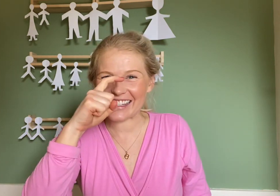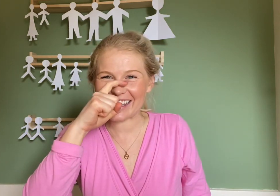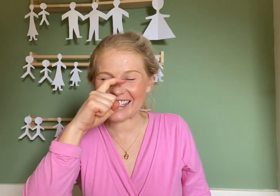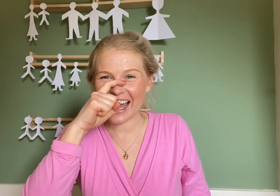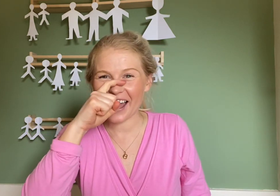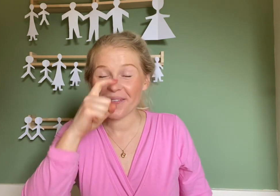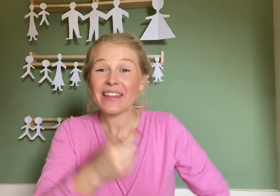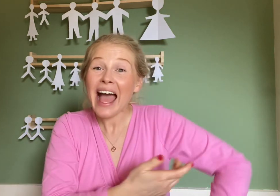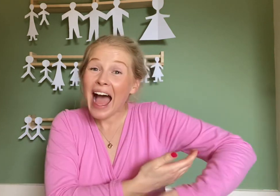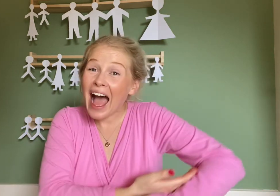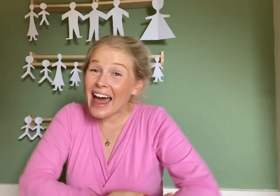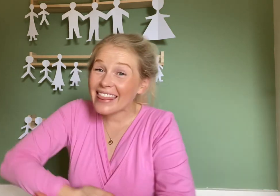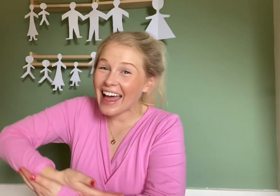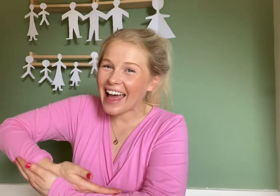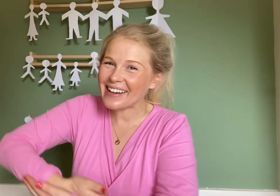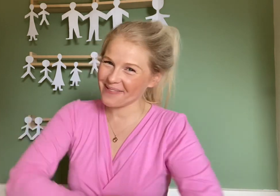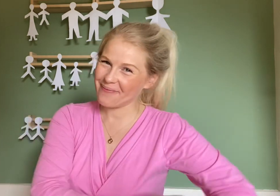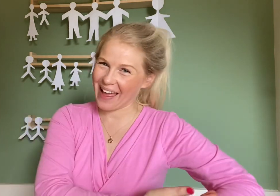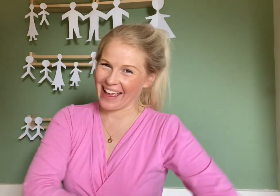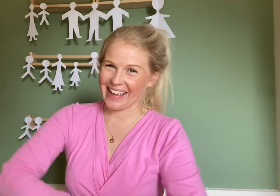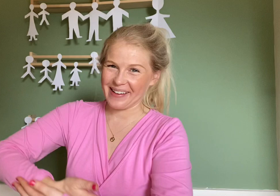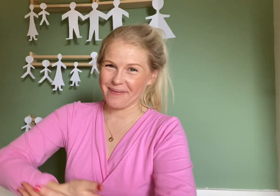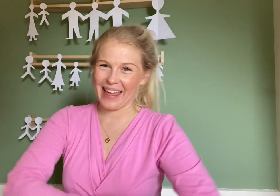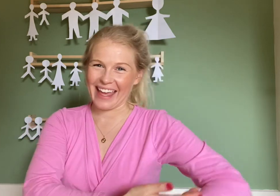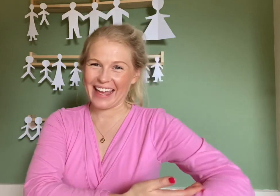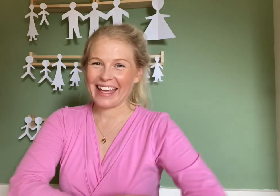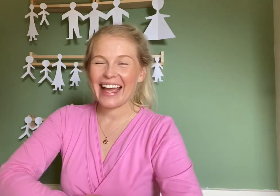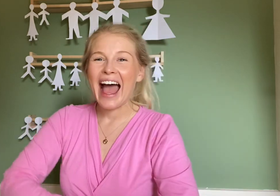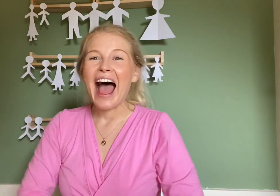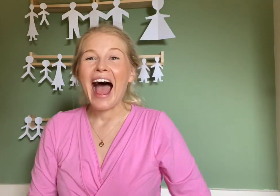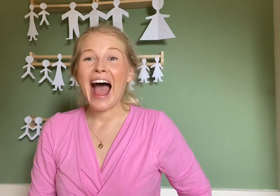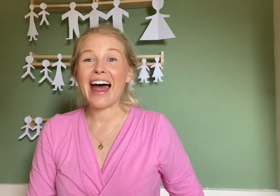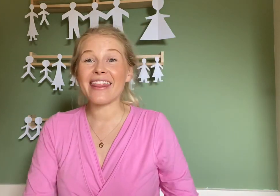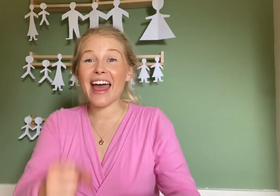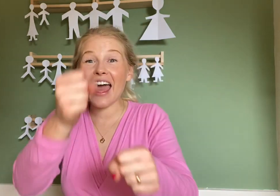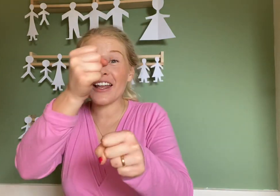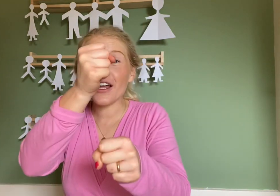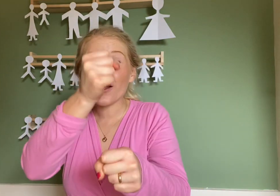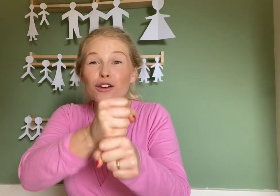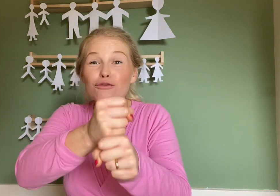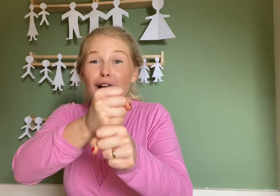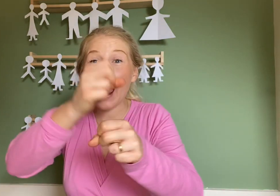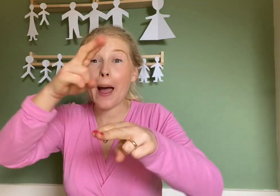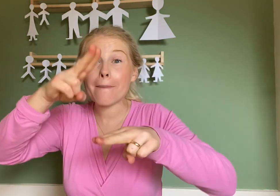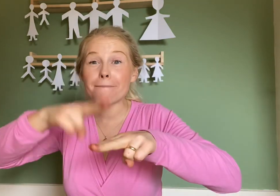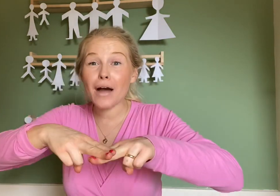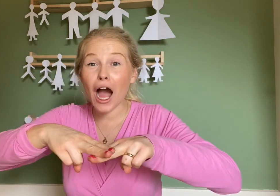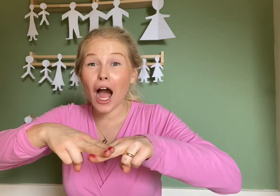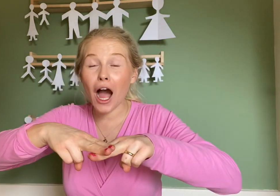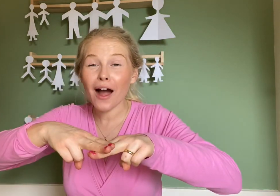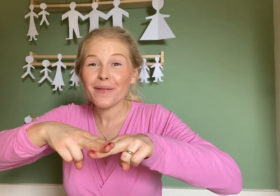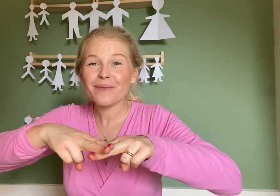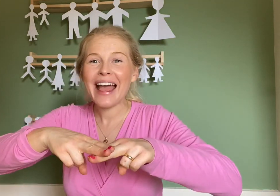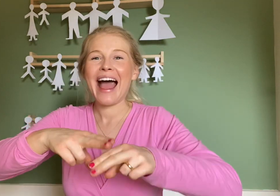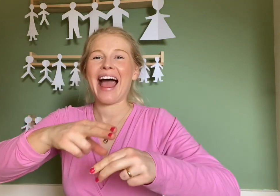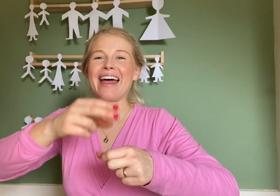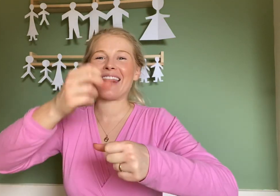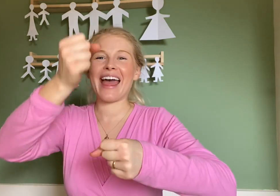and then Baby and then Grandpa and then